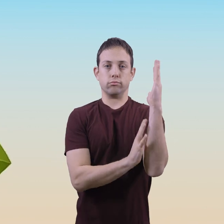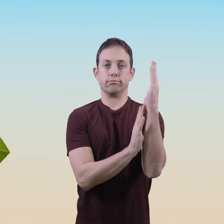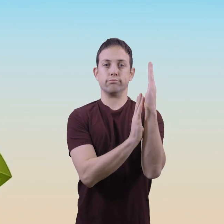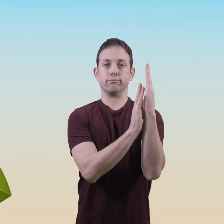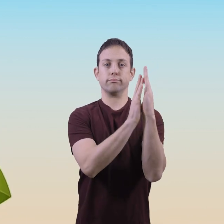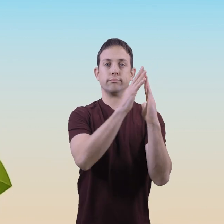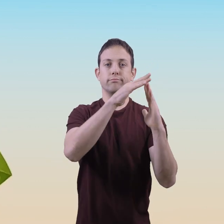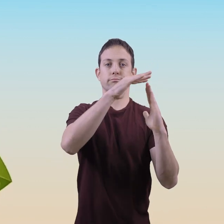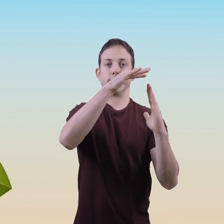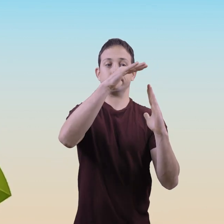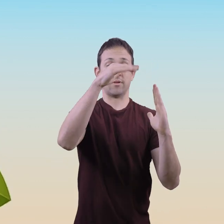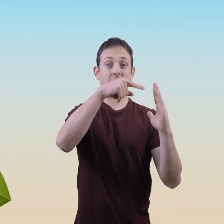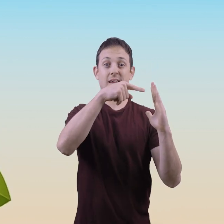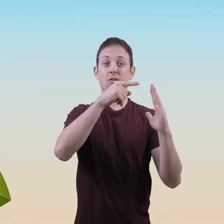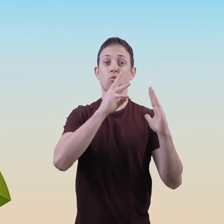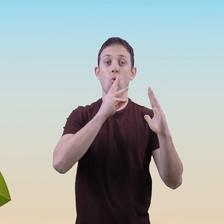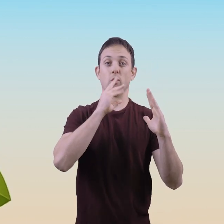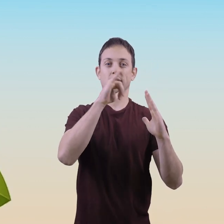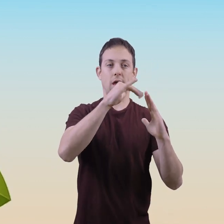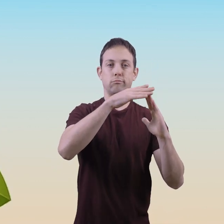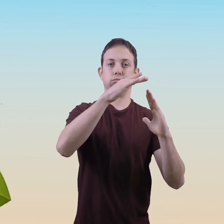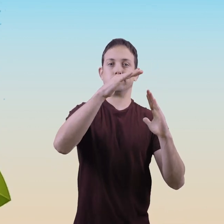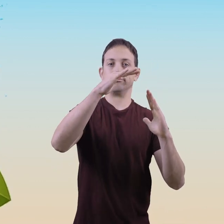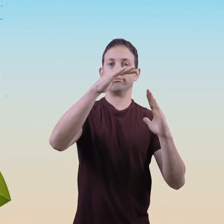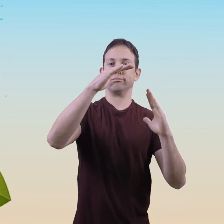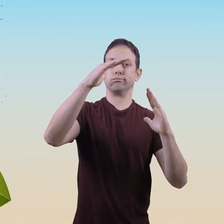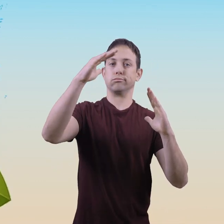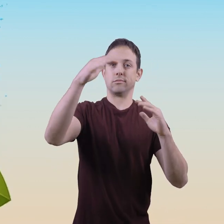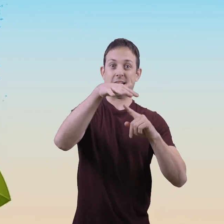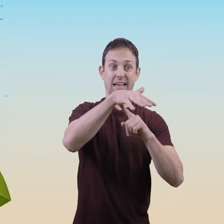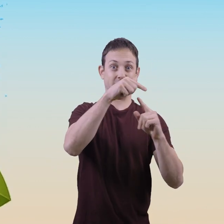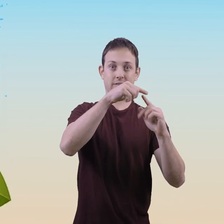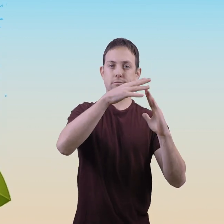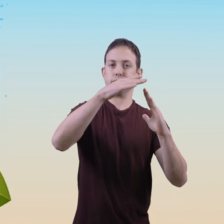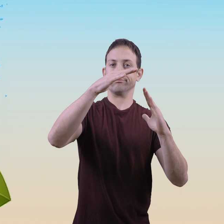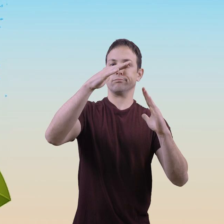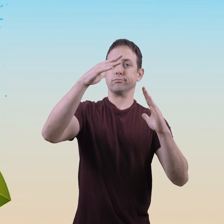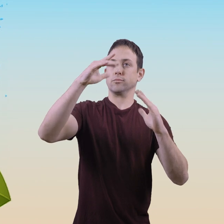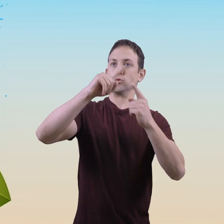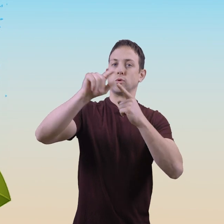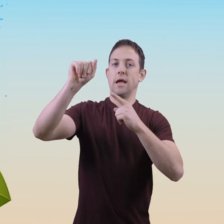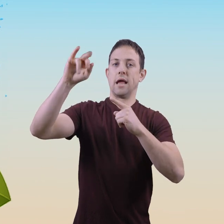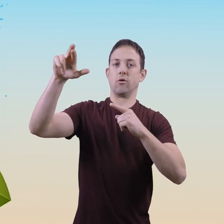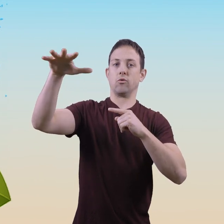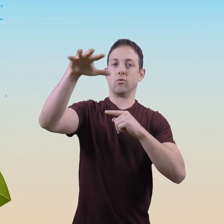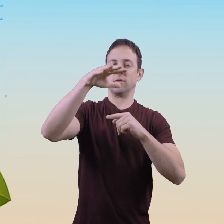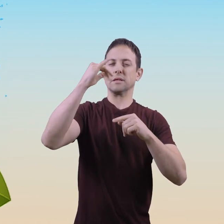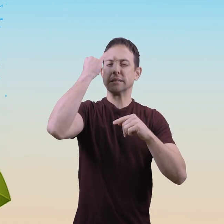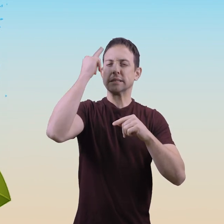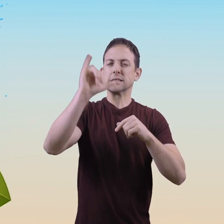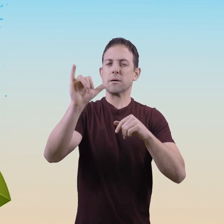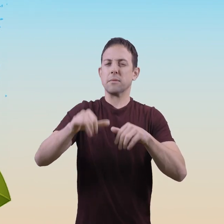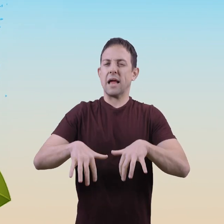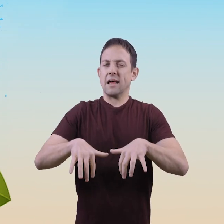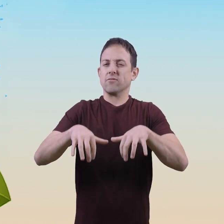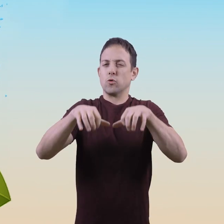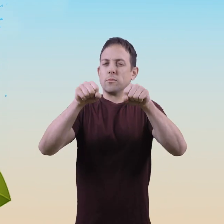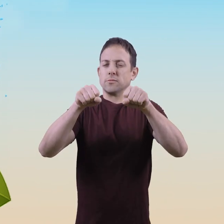Basically, it is the release of water through a plant's leaves, and is similar to evaporation